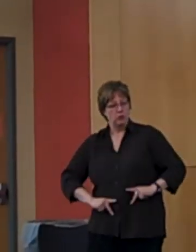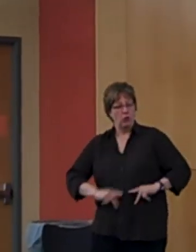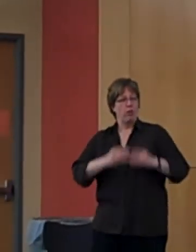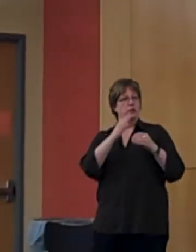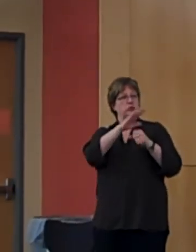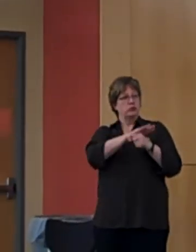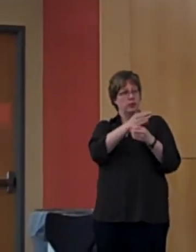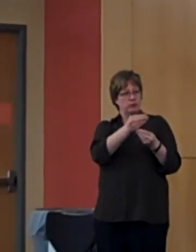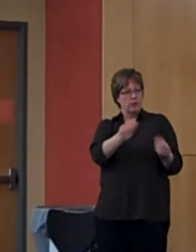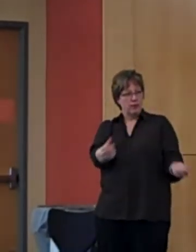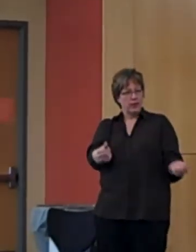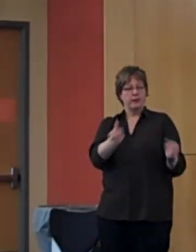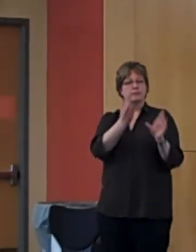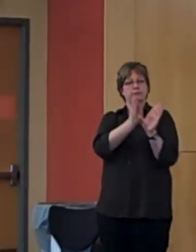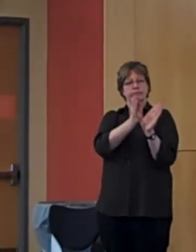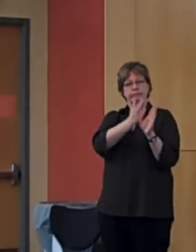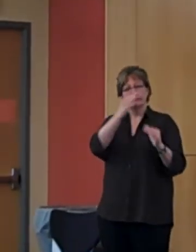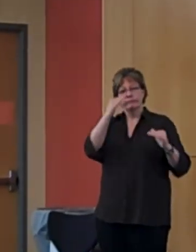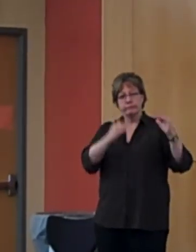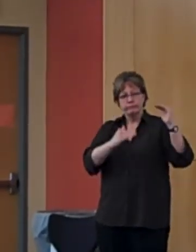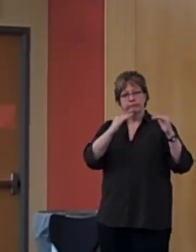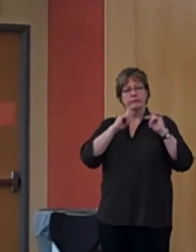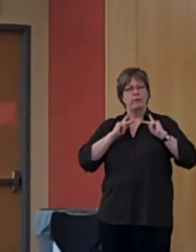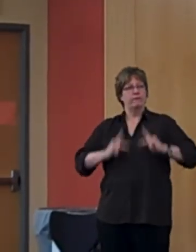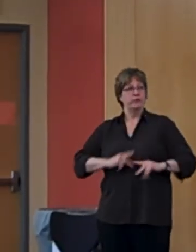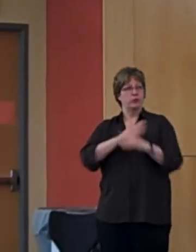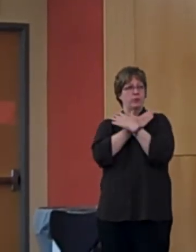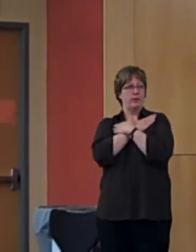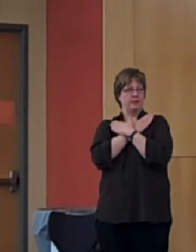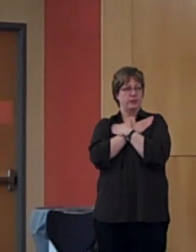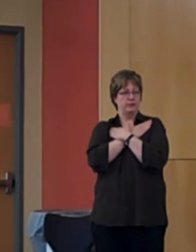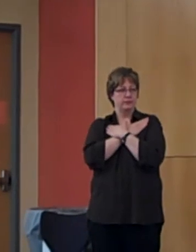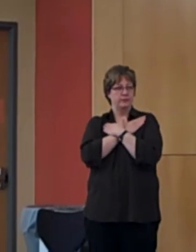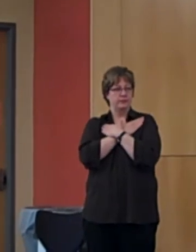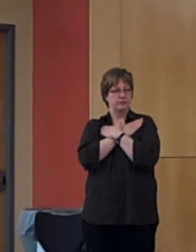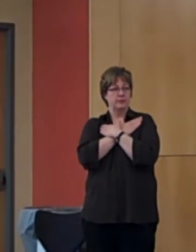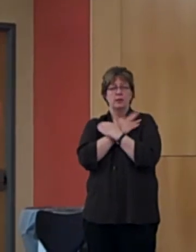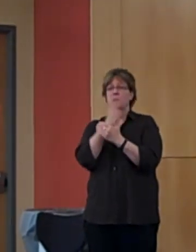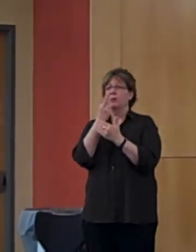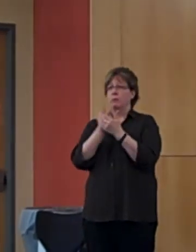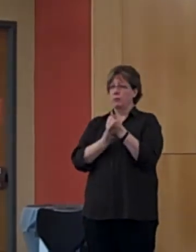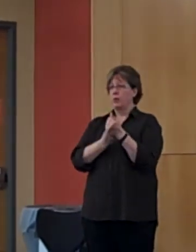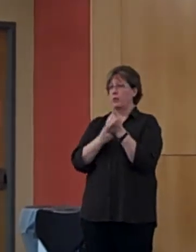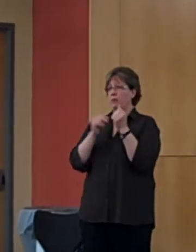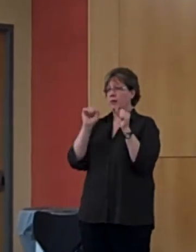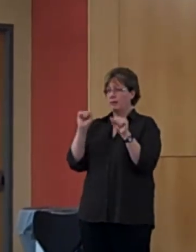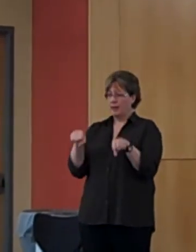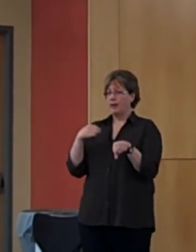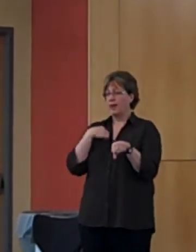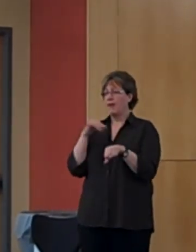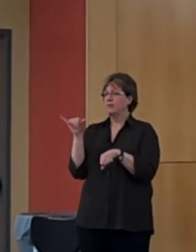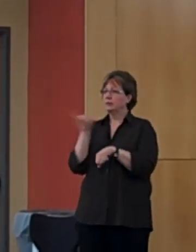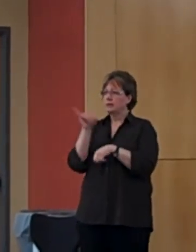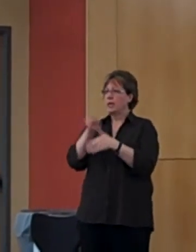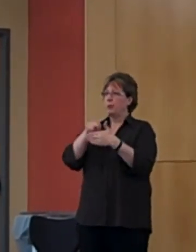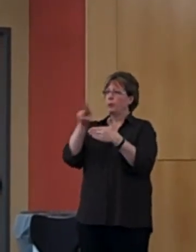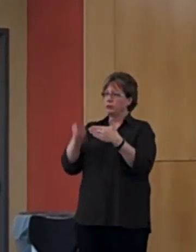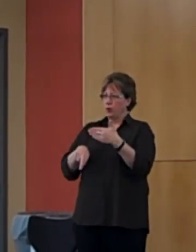psychological balance, or physical relaxation. While both can ultimately result in similar outcomes, the central difference